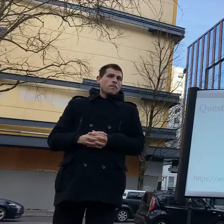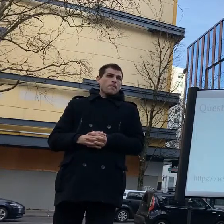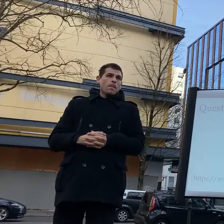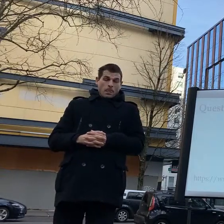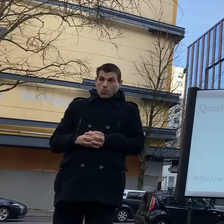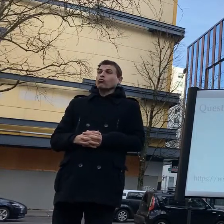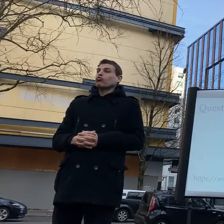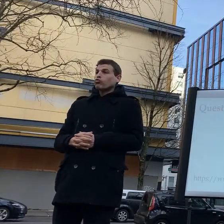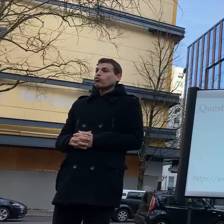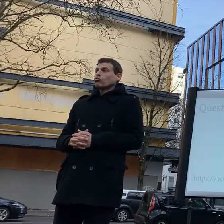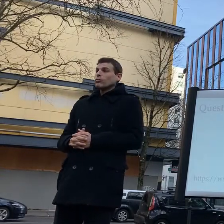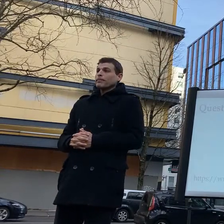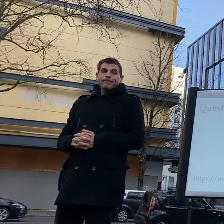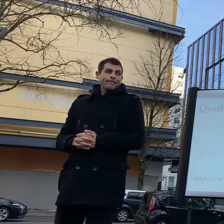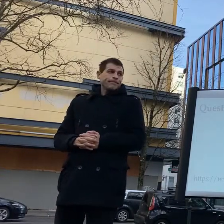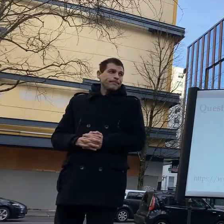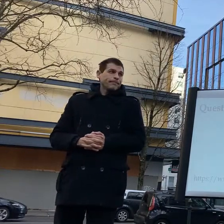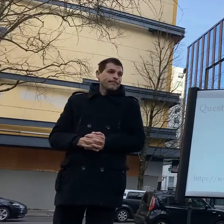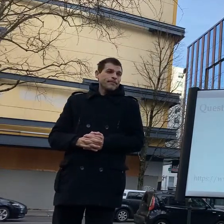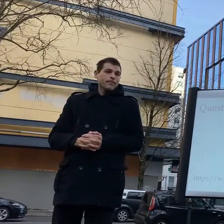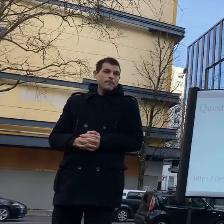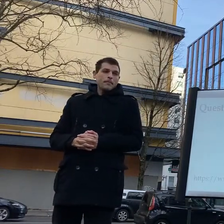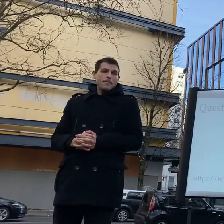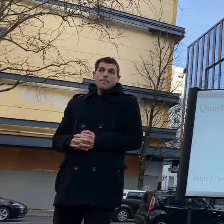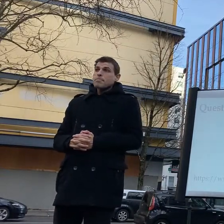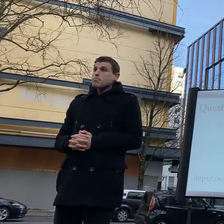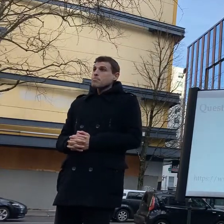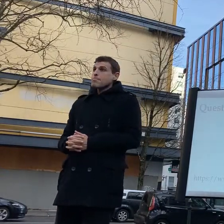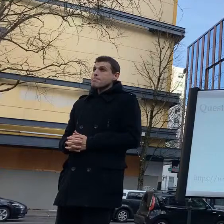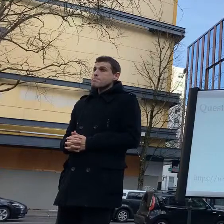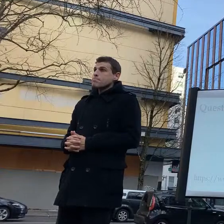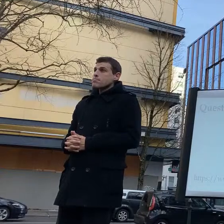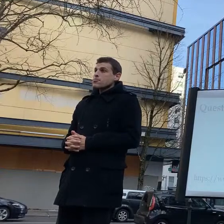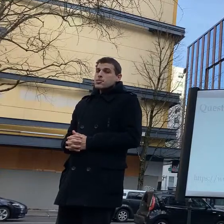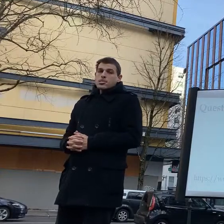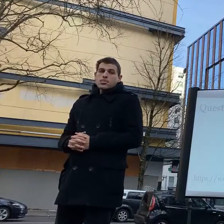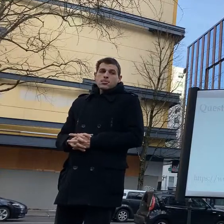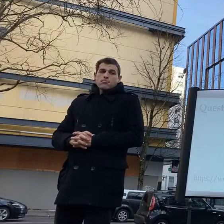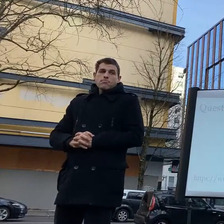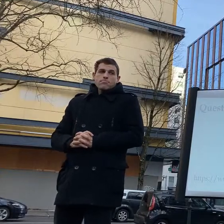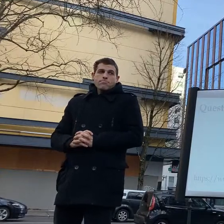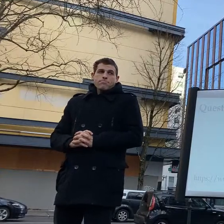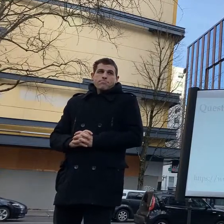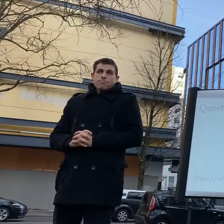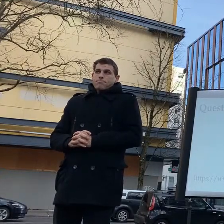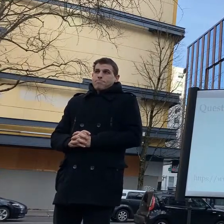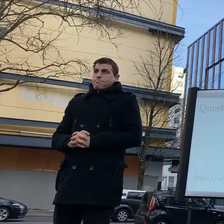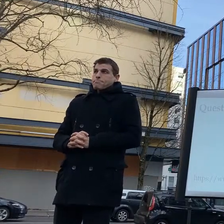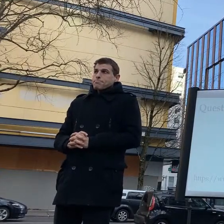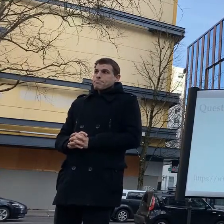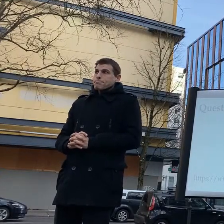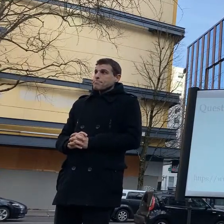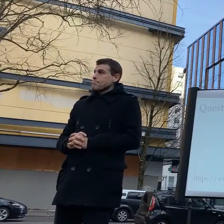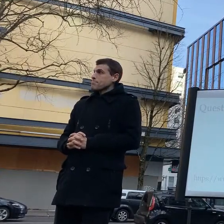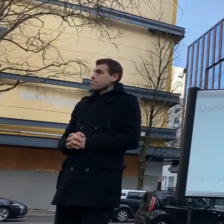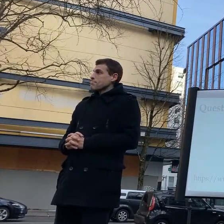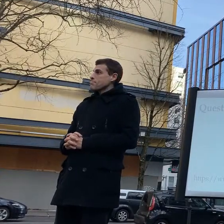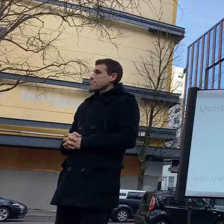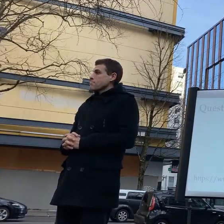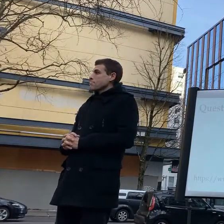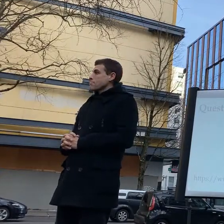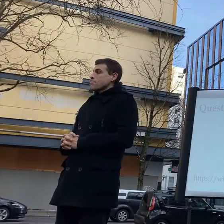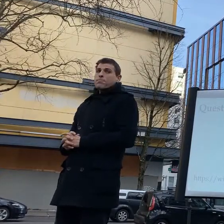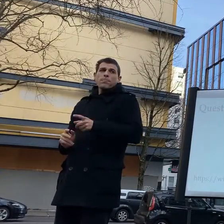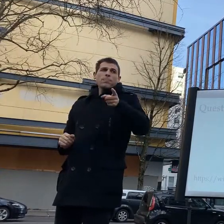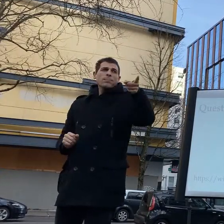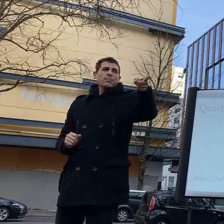i have a hyperlinked to in the documents um and are mentioned in the report that show that areas where this smoke